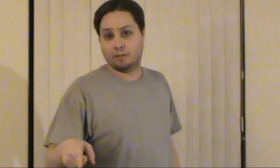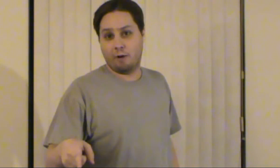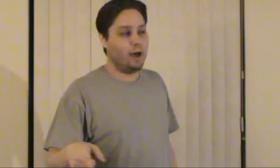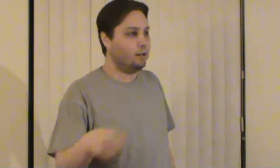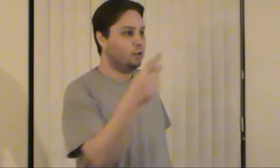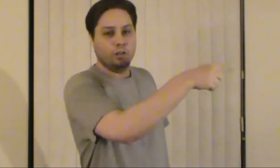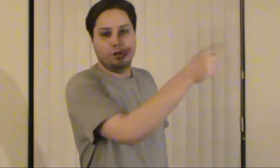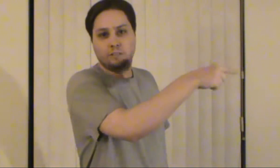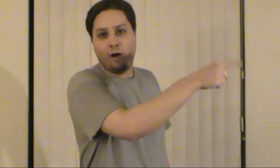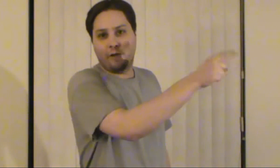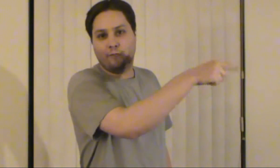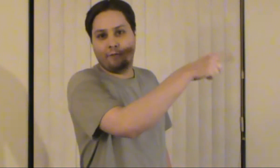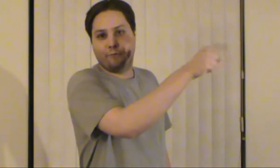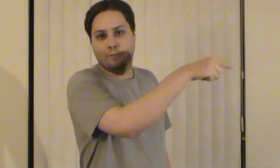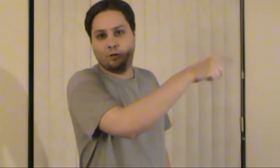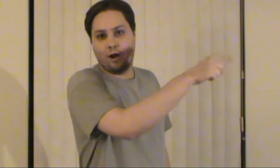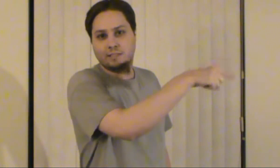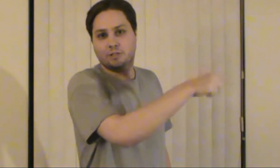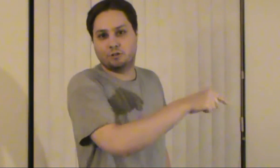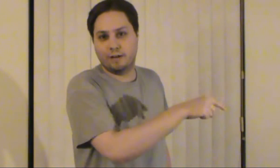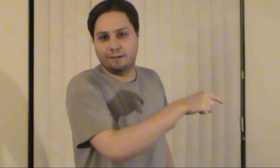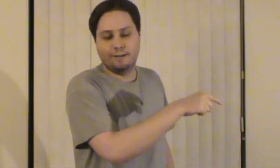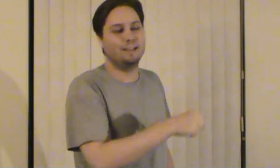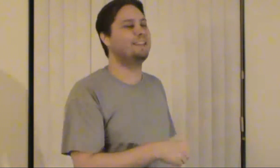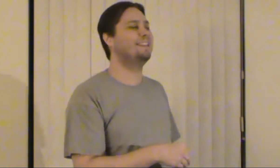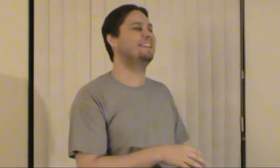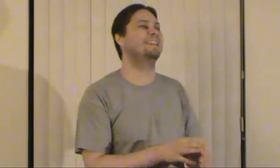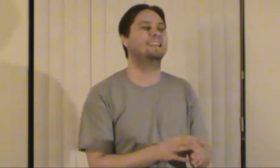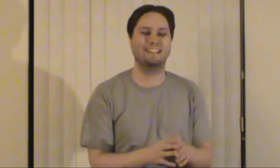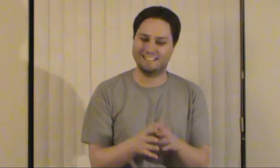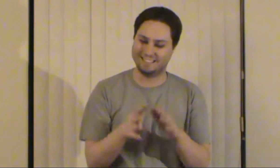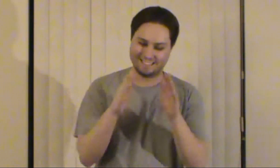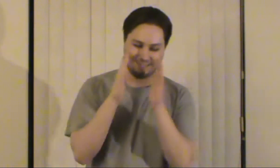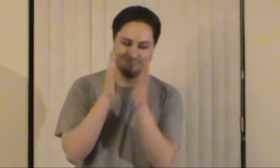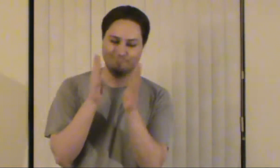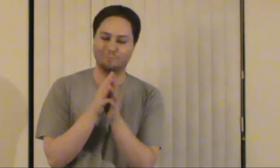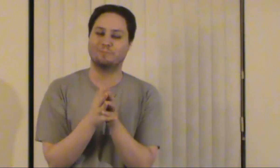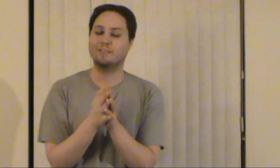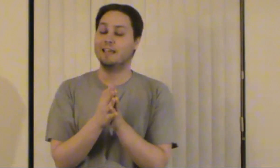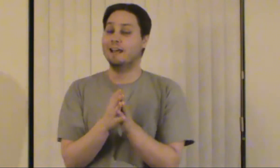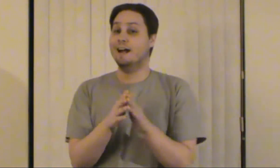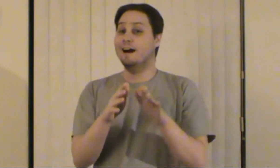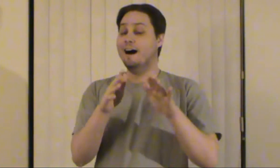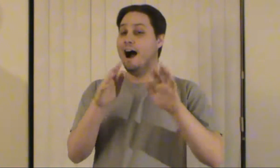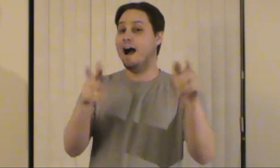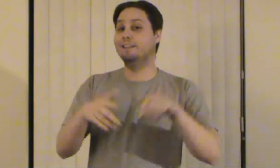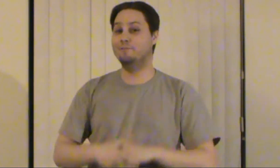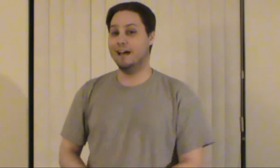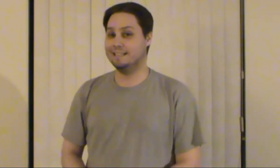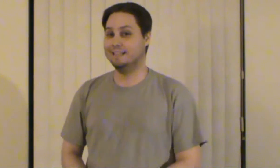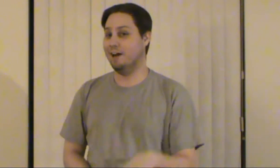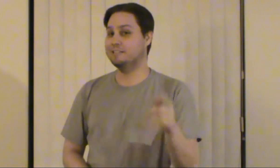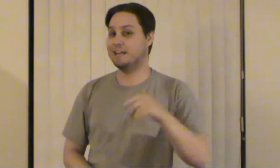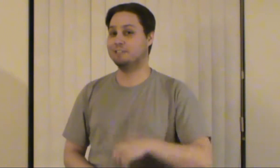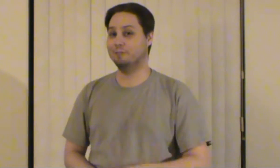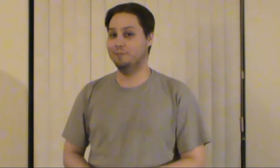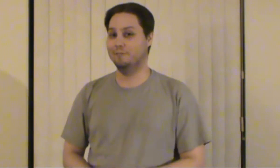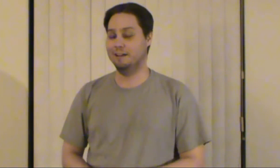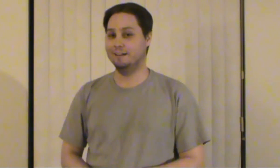work that well use the wi-fi from across the street i love that scene that was actually really funny